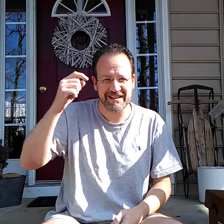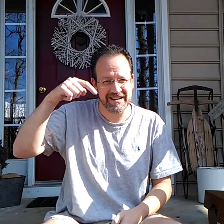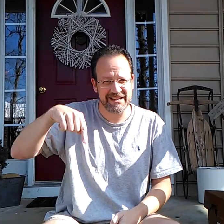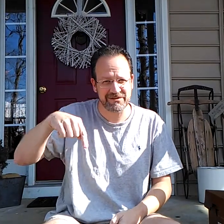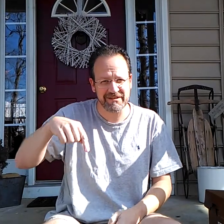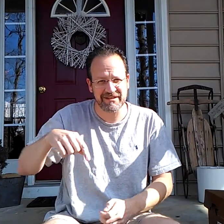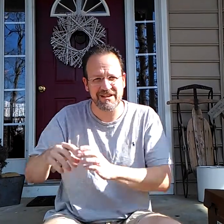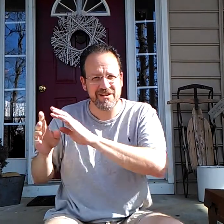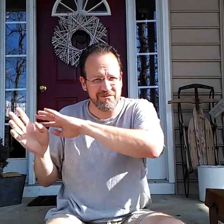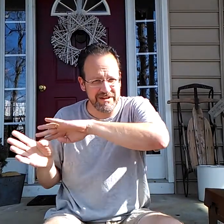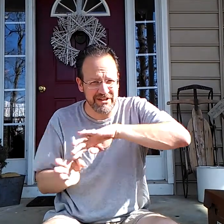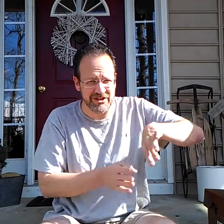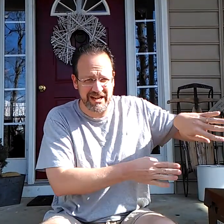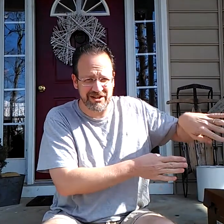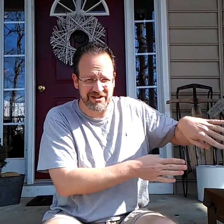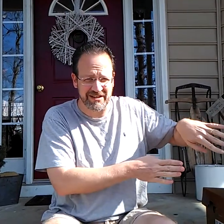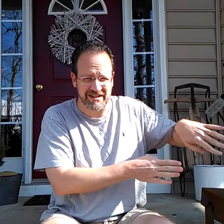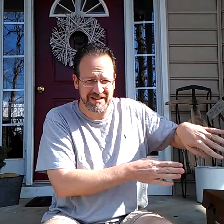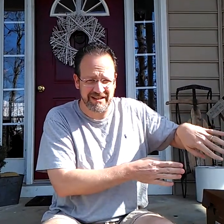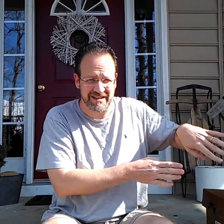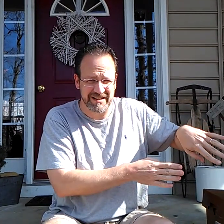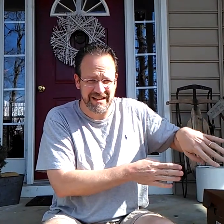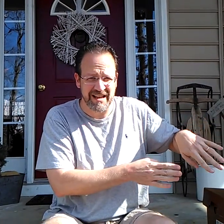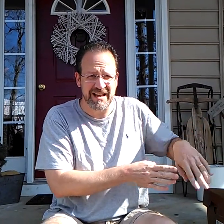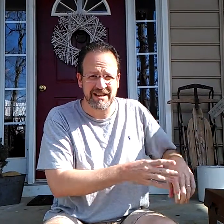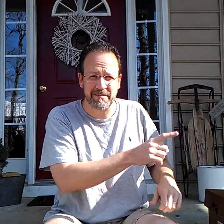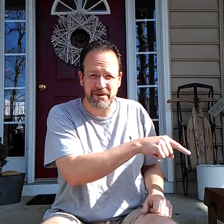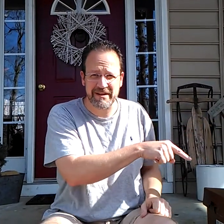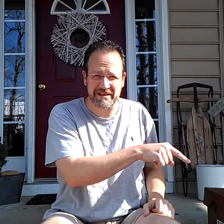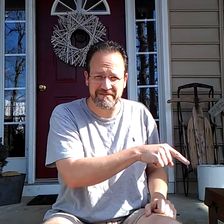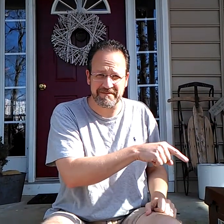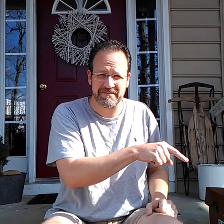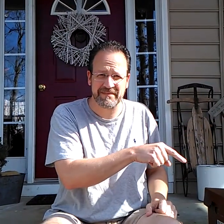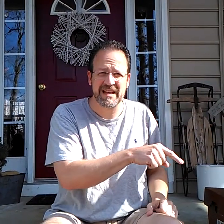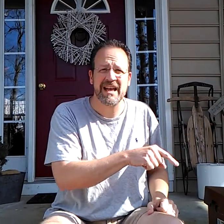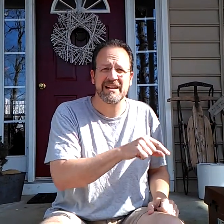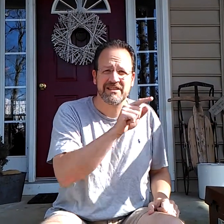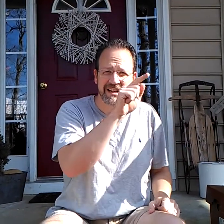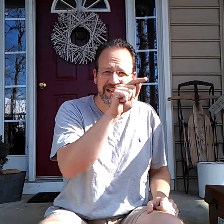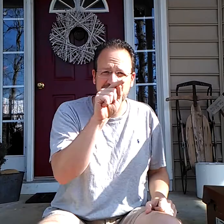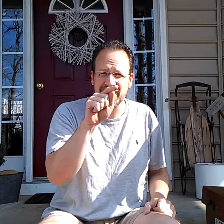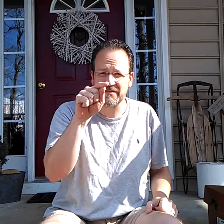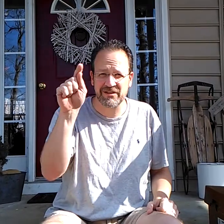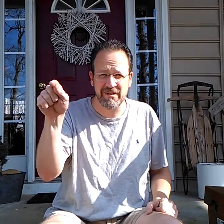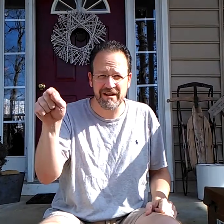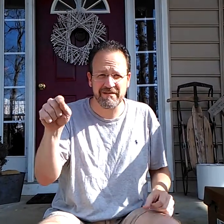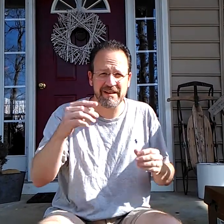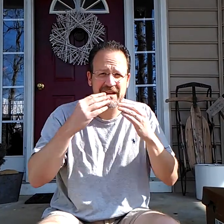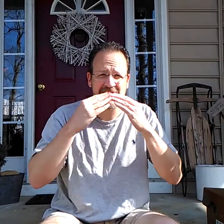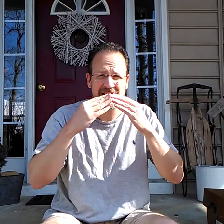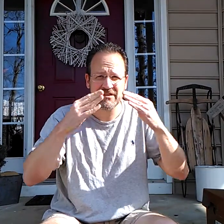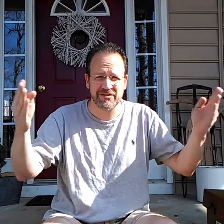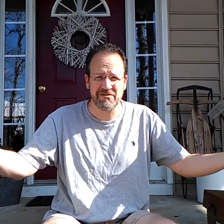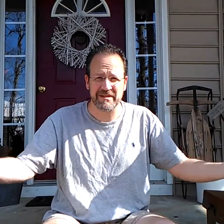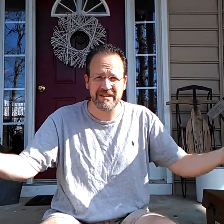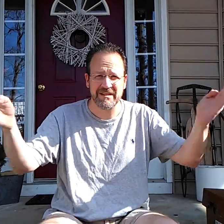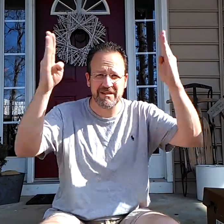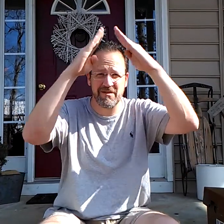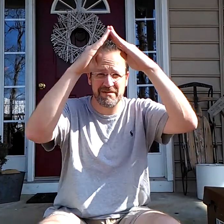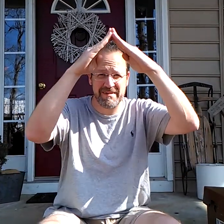Nazareth, rejection. Capernaum, selection of the twelve. Sermon on the